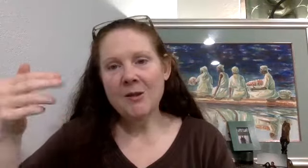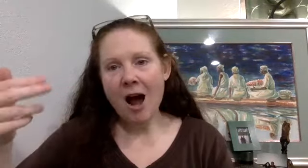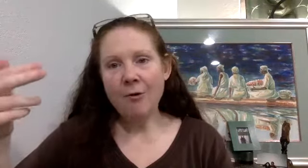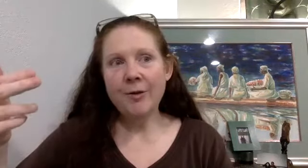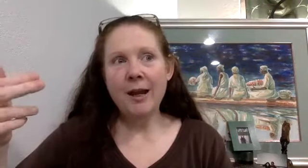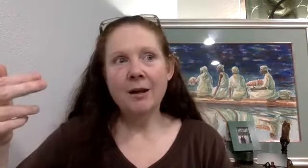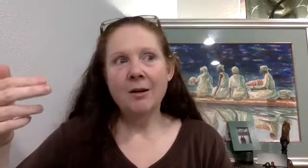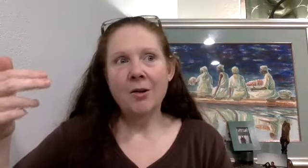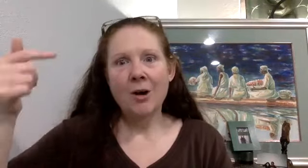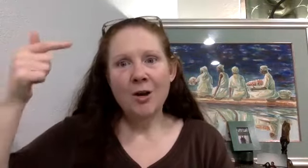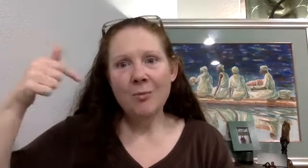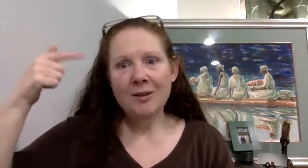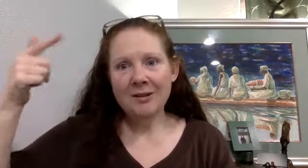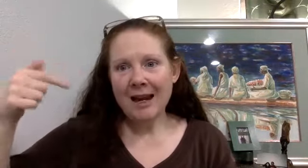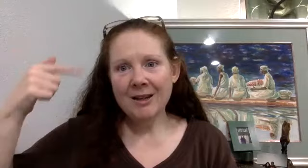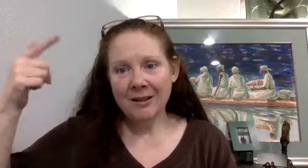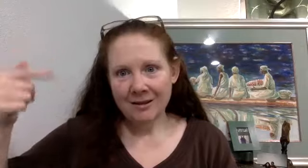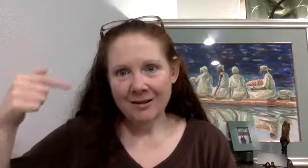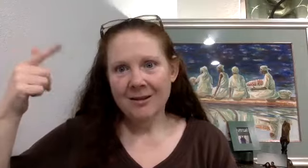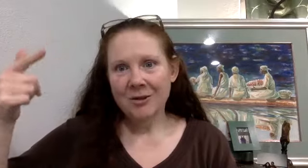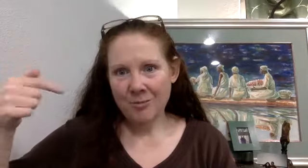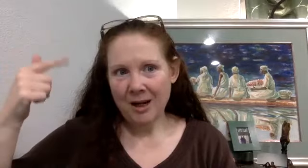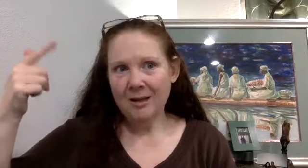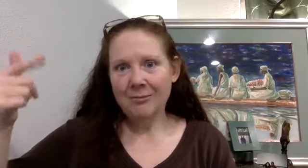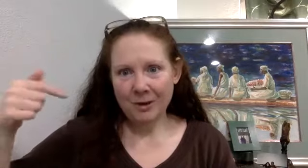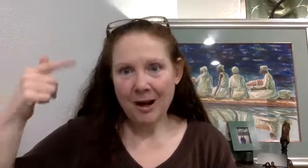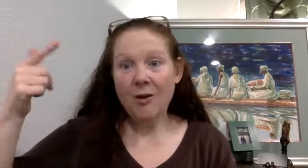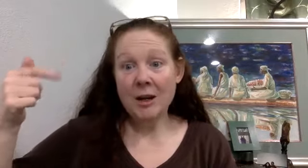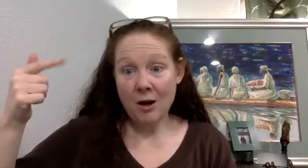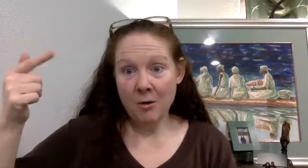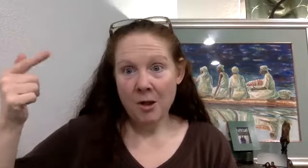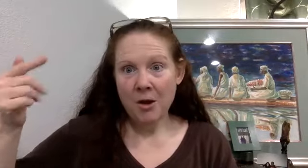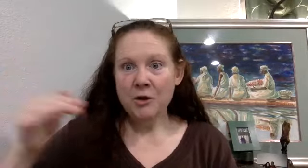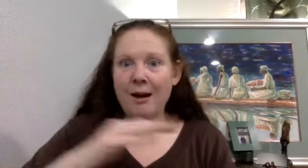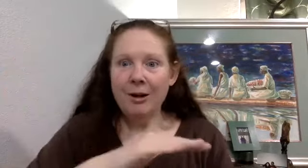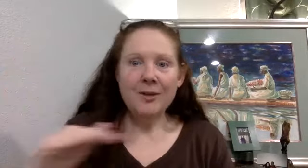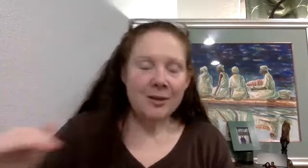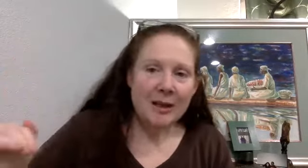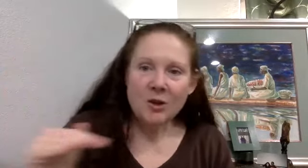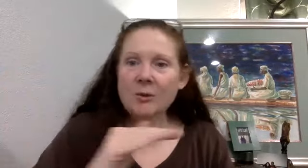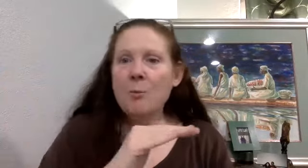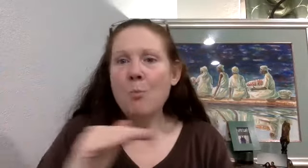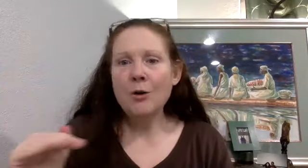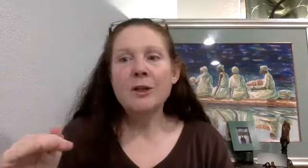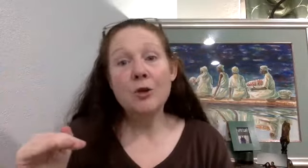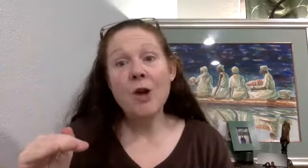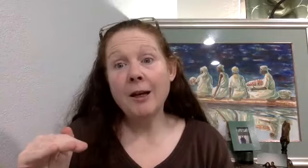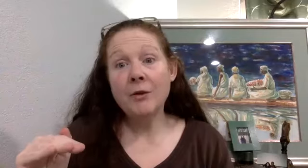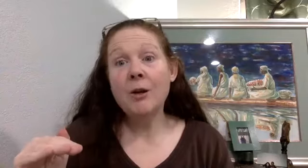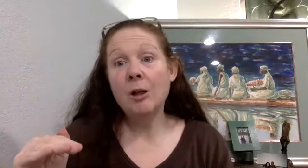novel thing, humans like to repeat what they already know. So everyone is just, mostly there's not enough signal